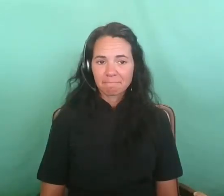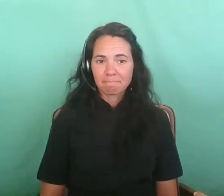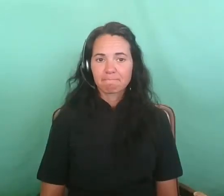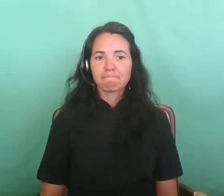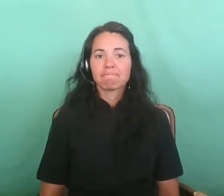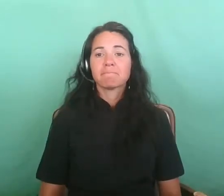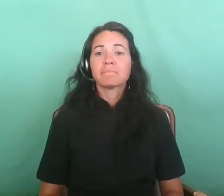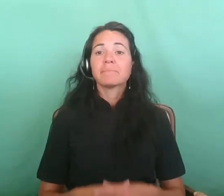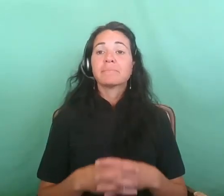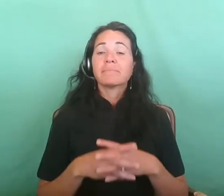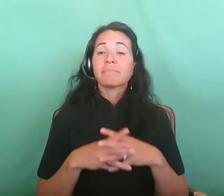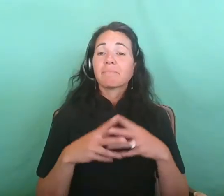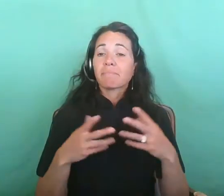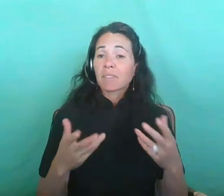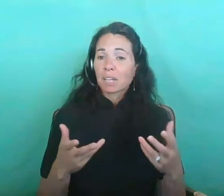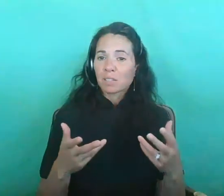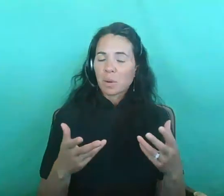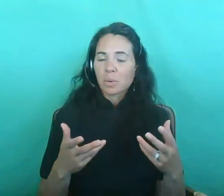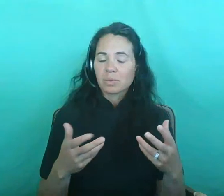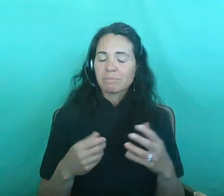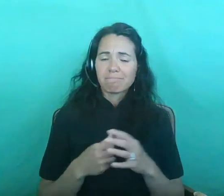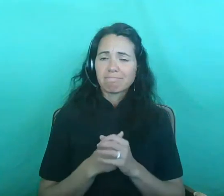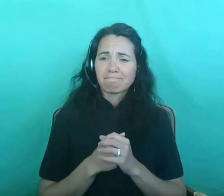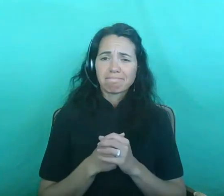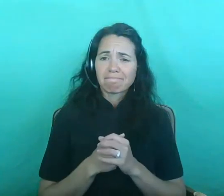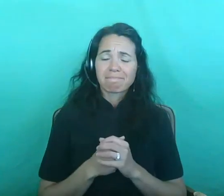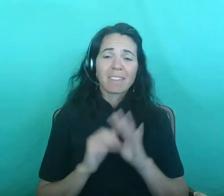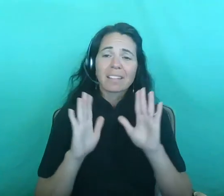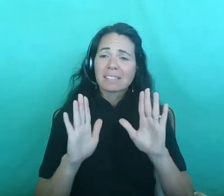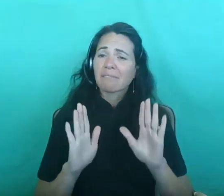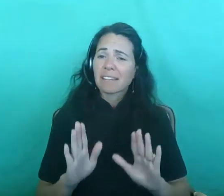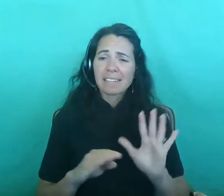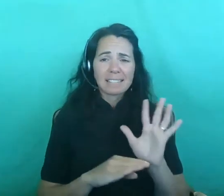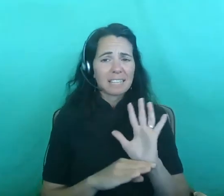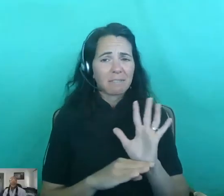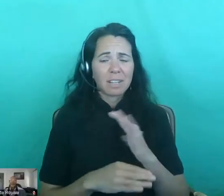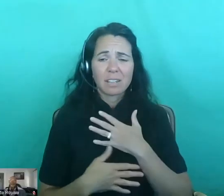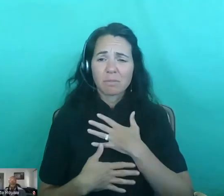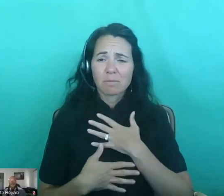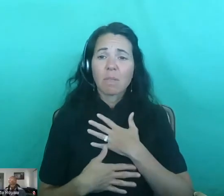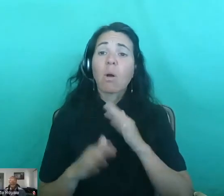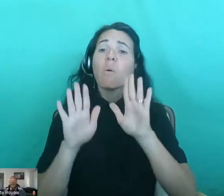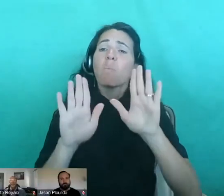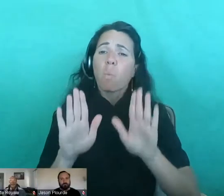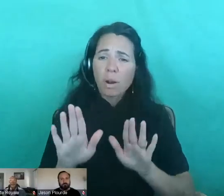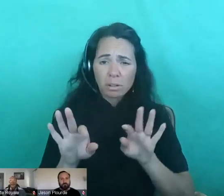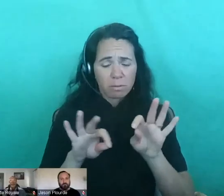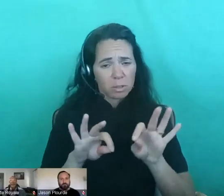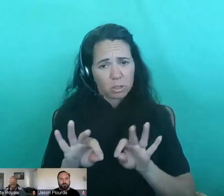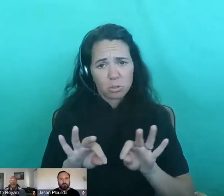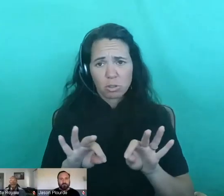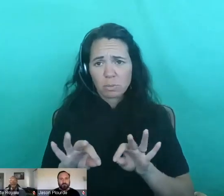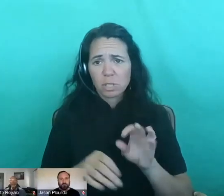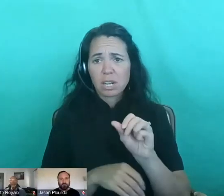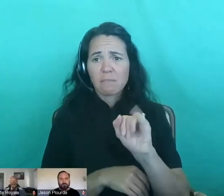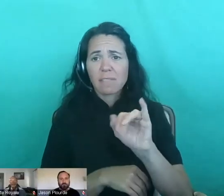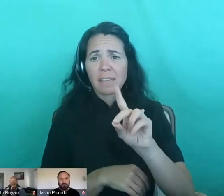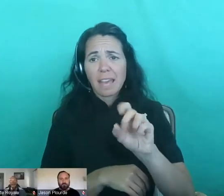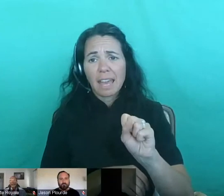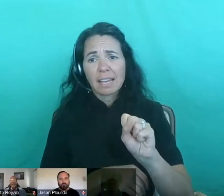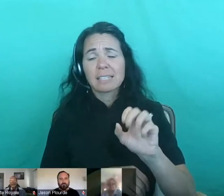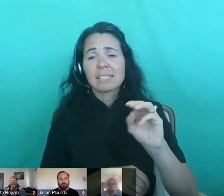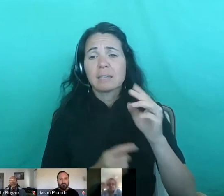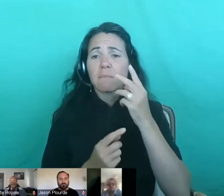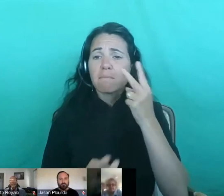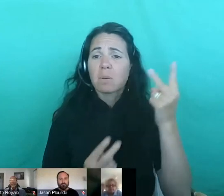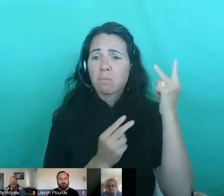So that is a fantastic video and a wonderful description of the AIDS Memorial Pathway. Rosette